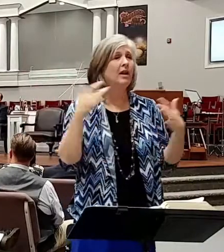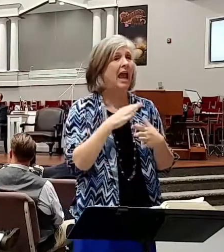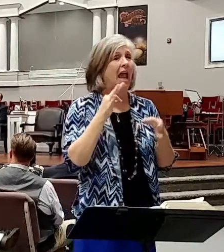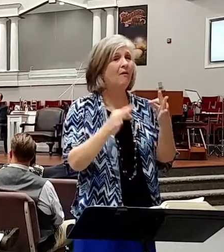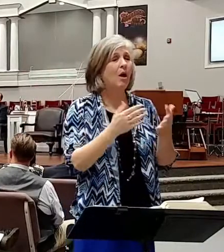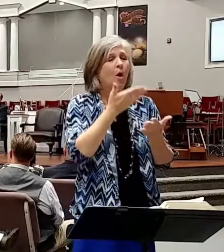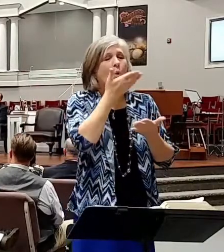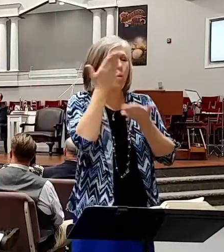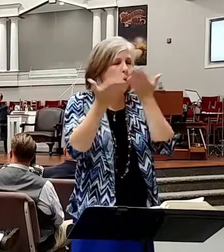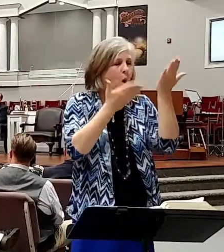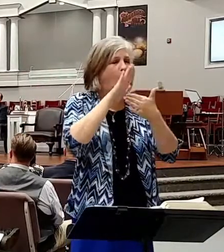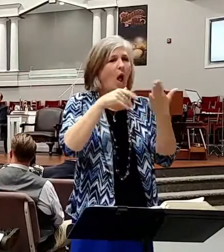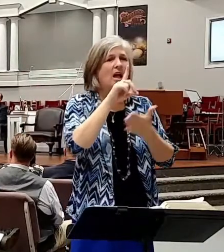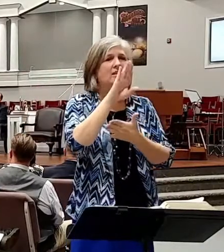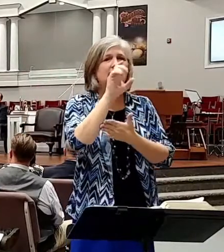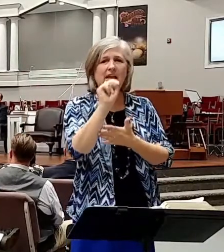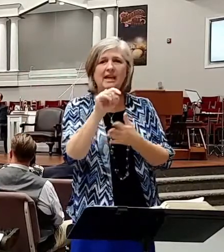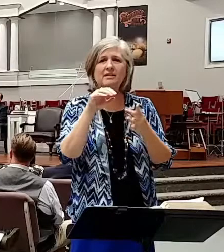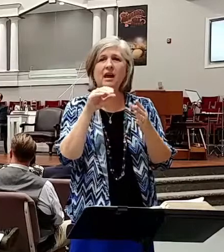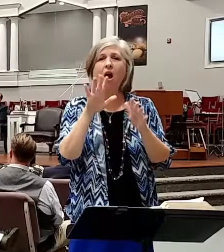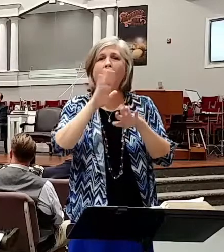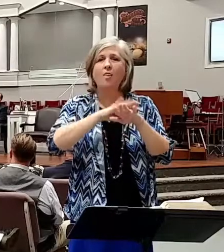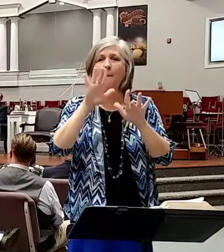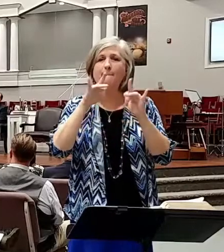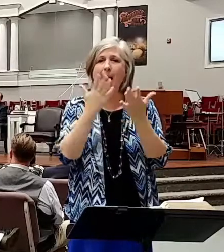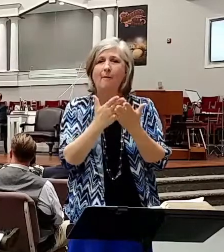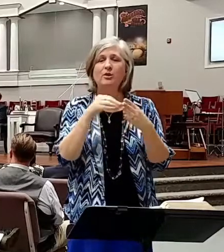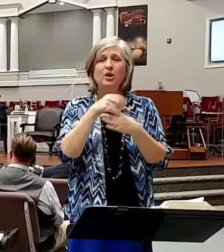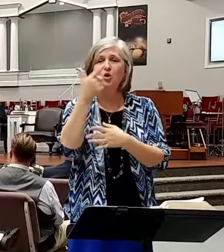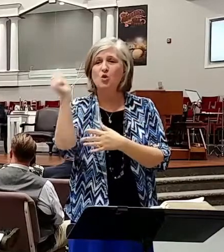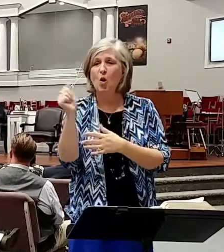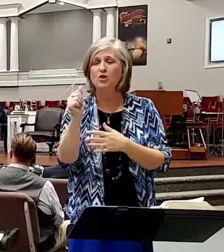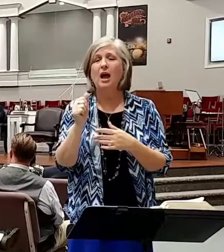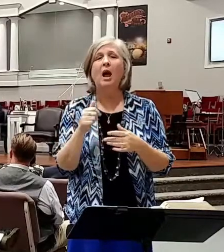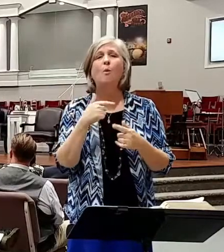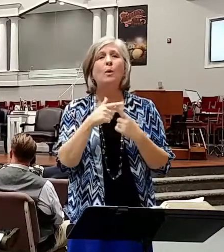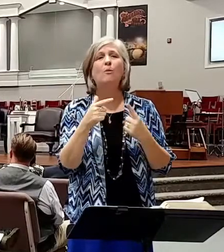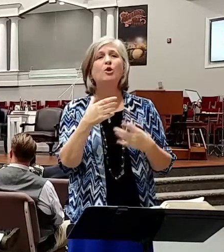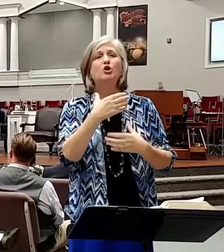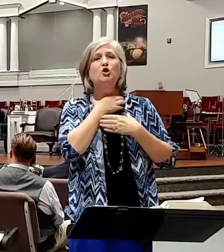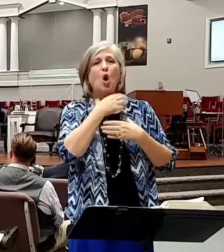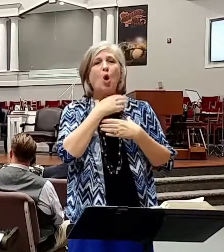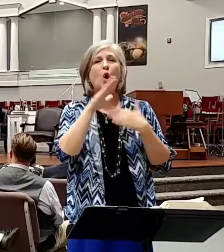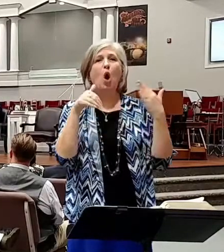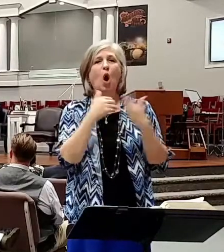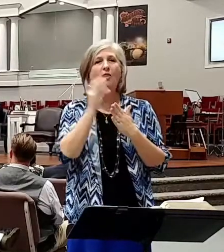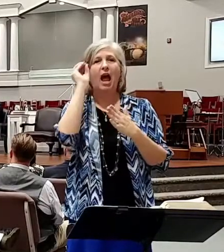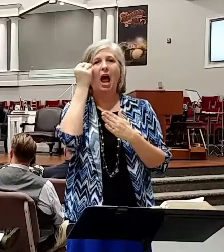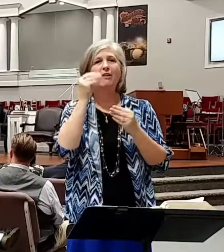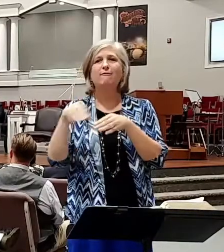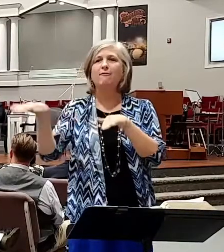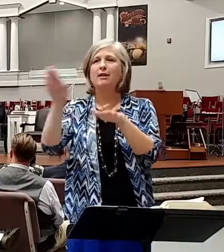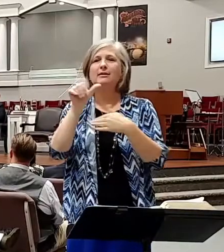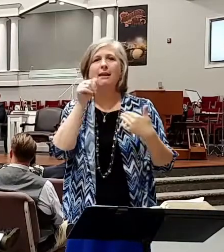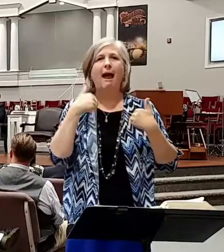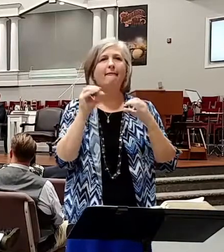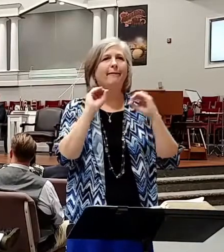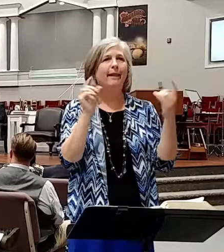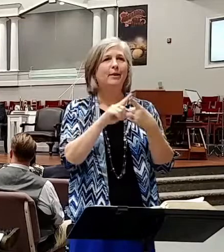off of all the Bibles in South Georgia, we'd have a dust storm that choked all the Vidalia onion fields and we wouldn't have anything to eat. Because people are too